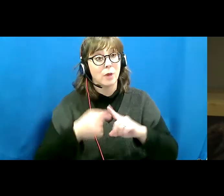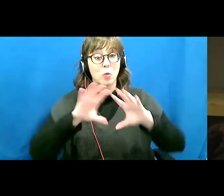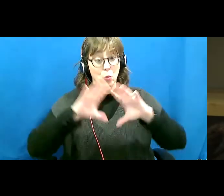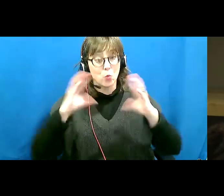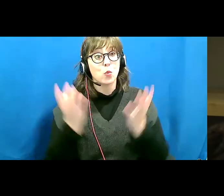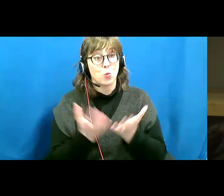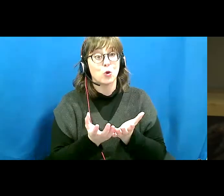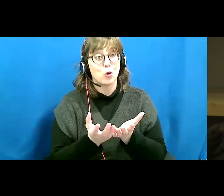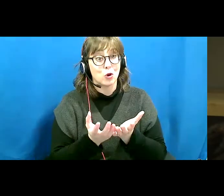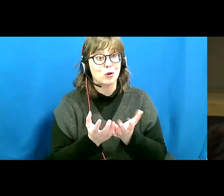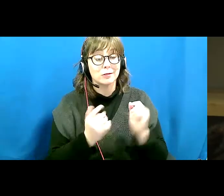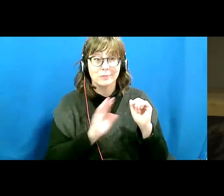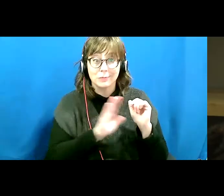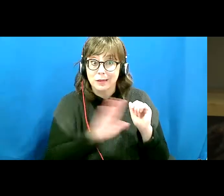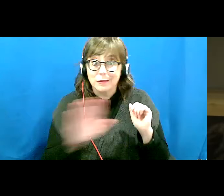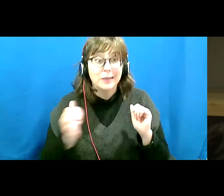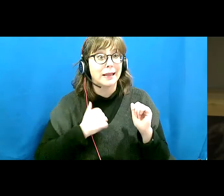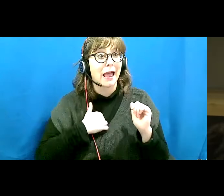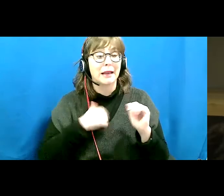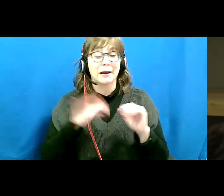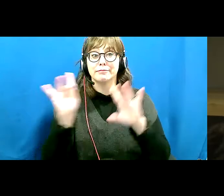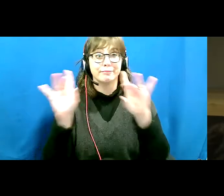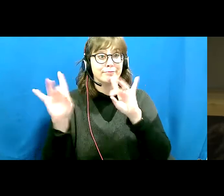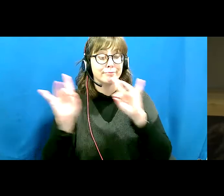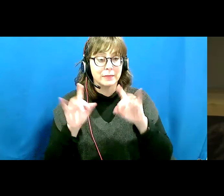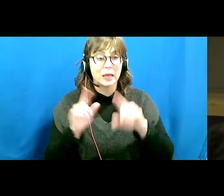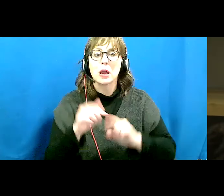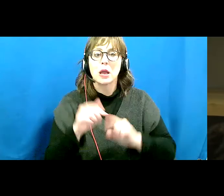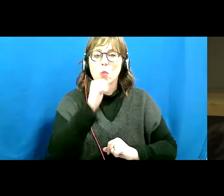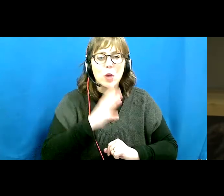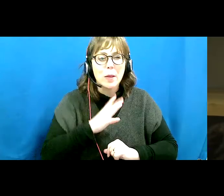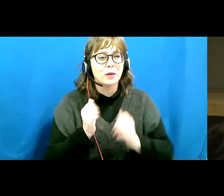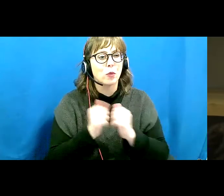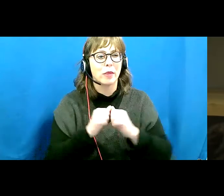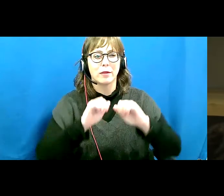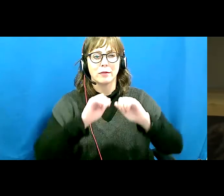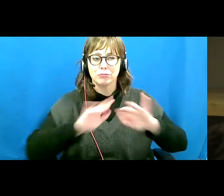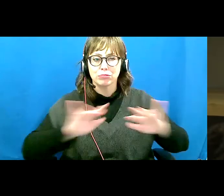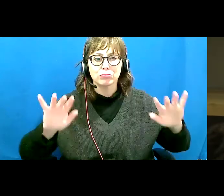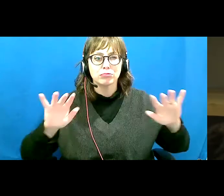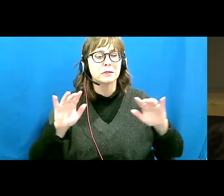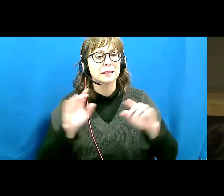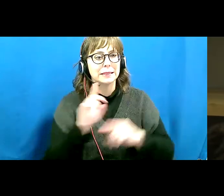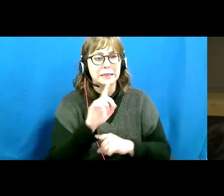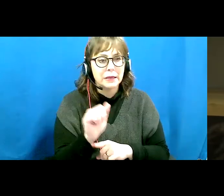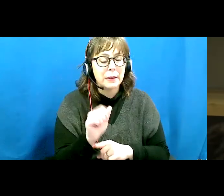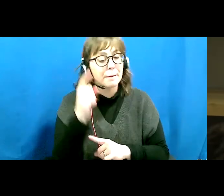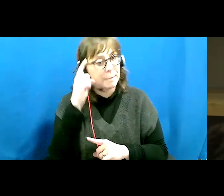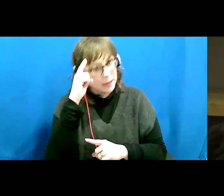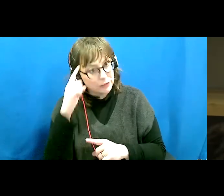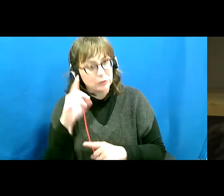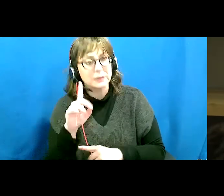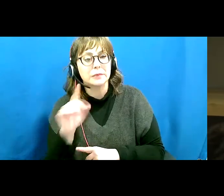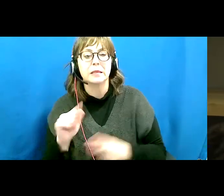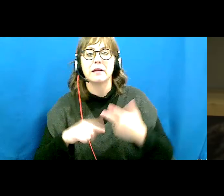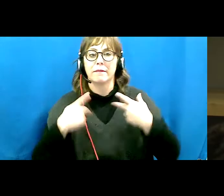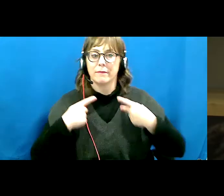mentioned, across Canada, and women with various disabilities, both mental and physical. And